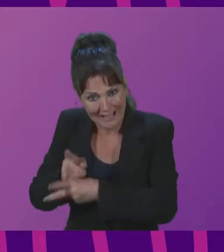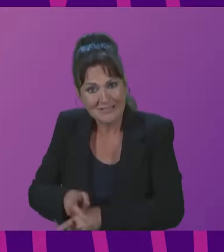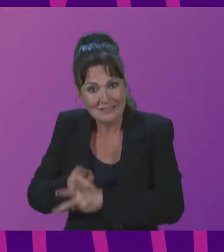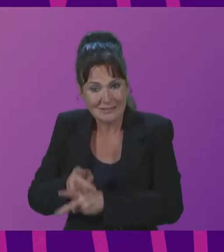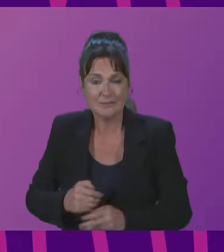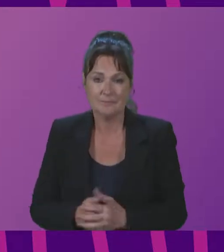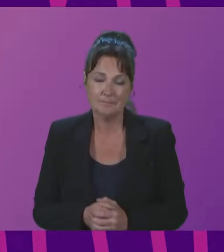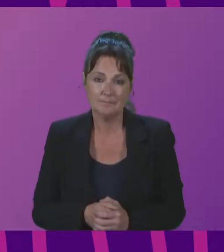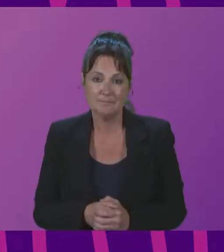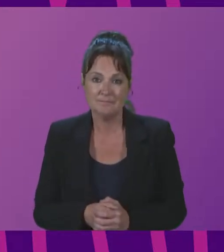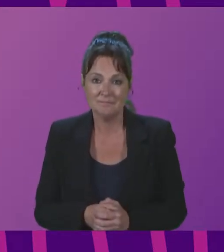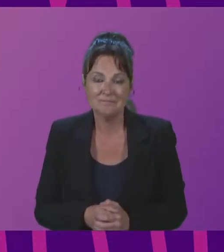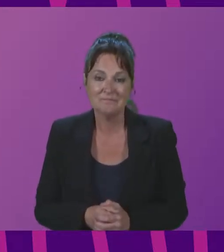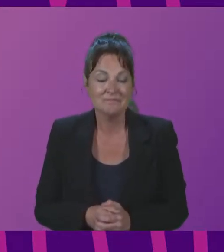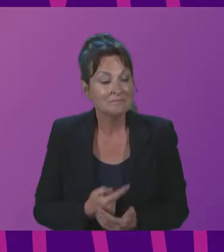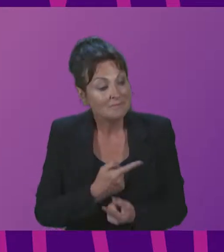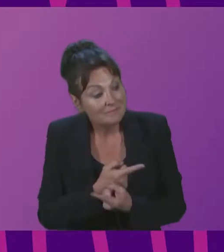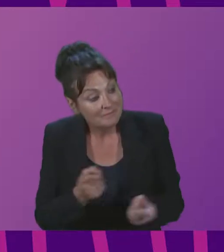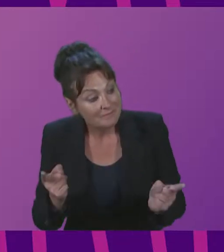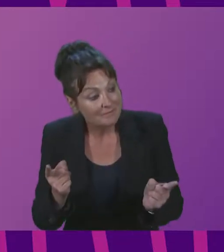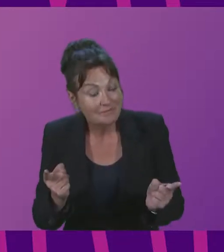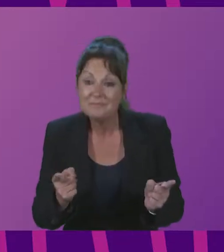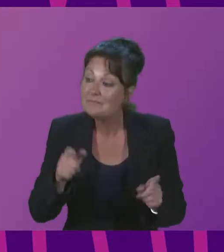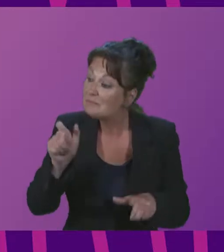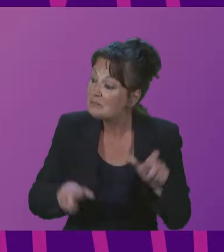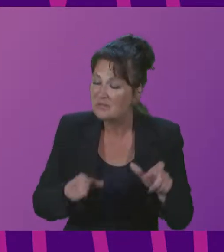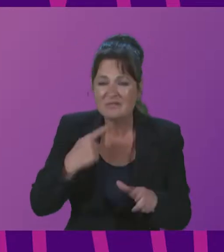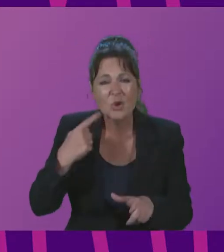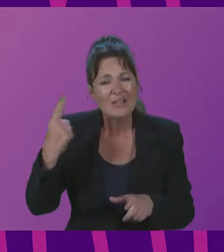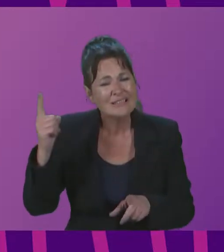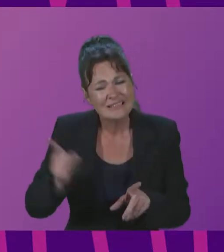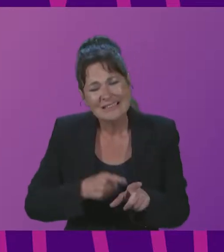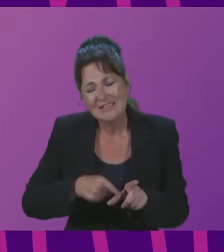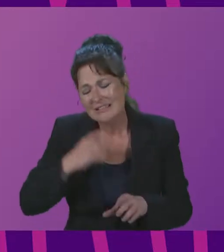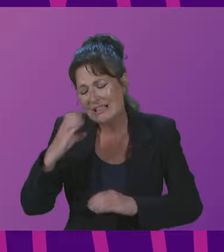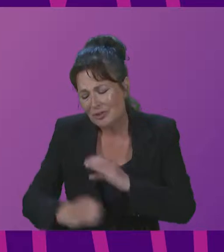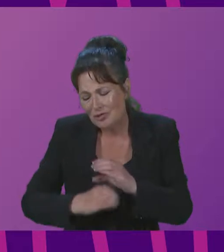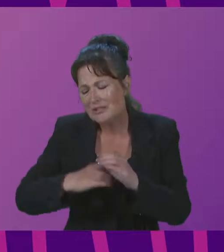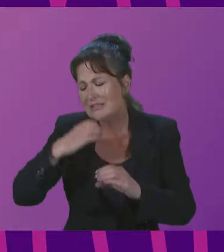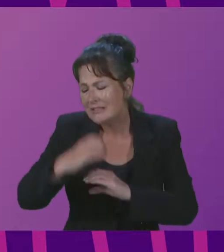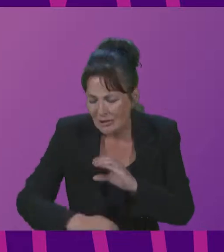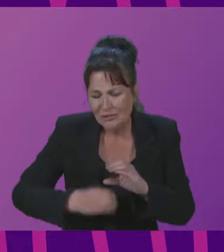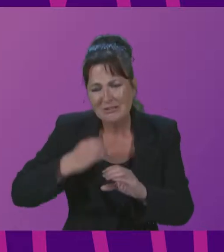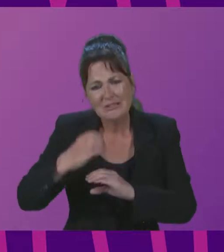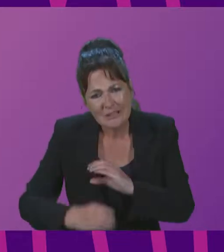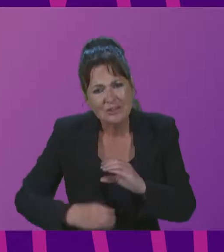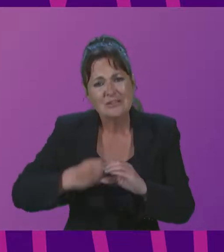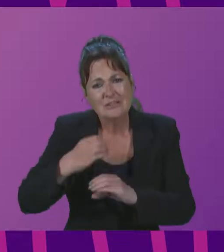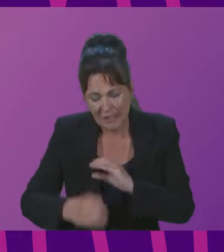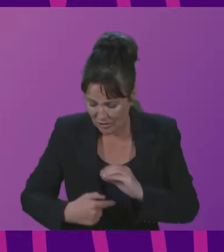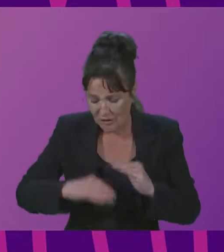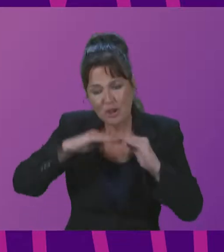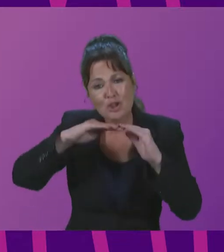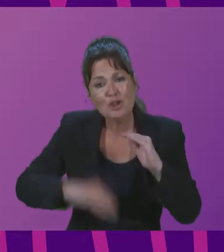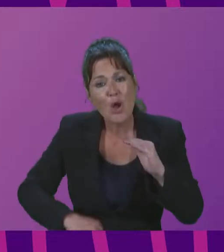Your Excellences, for centuries, the people of South Sudan has been passing their cultures